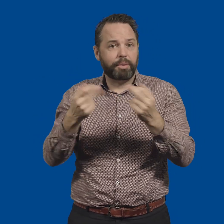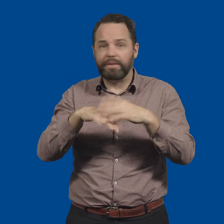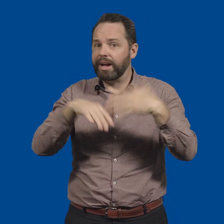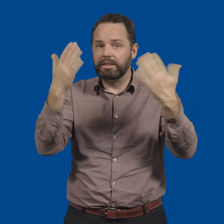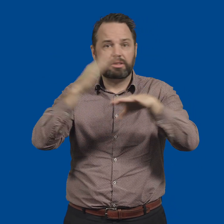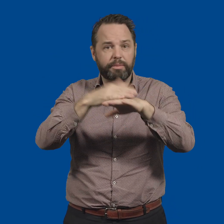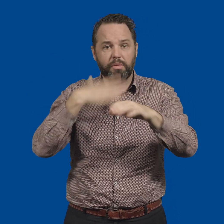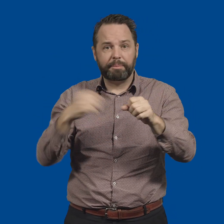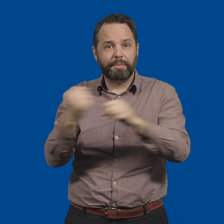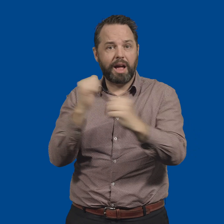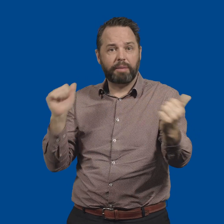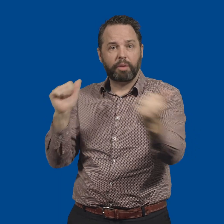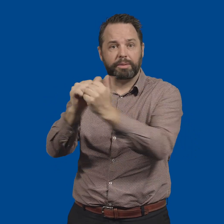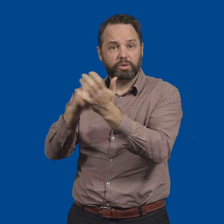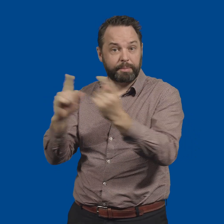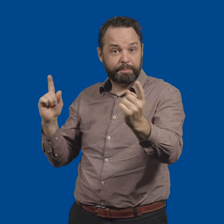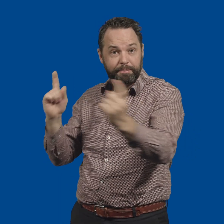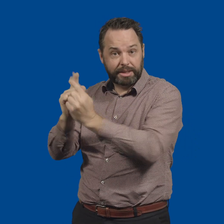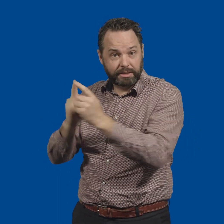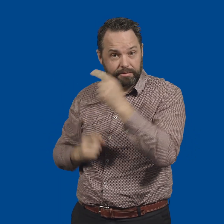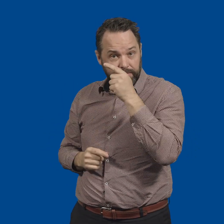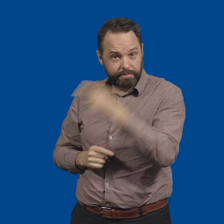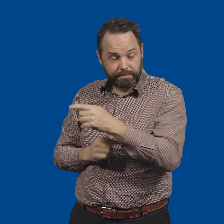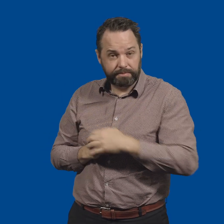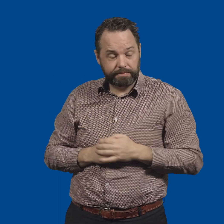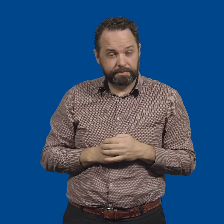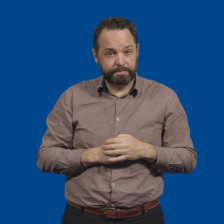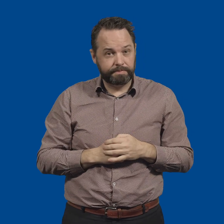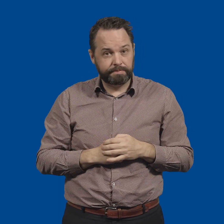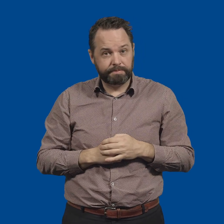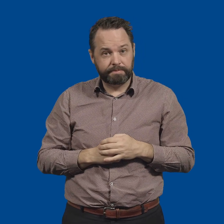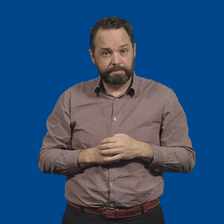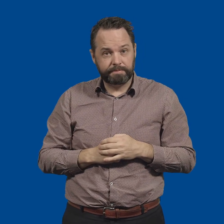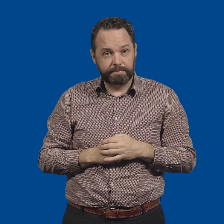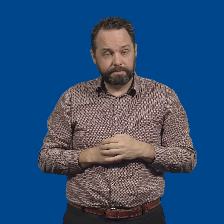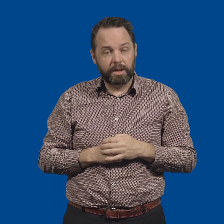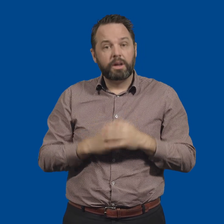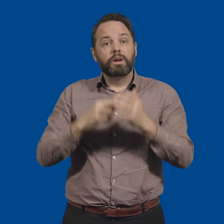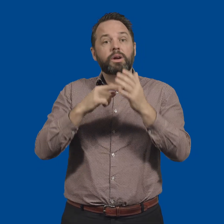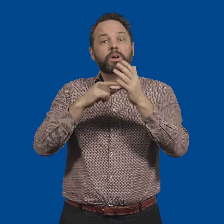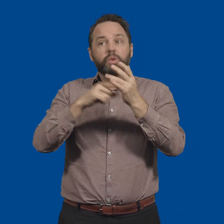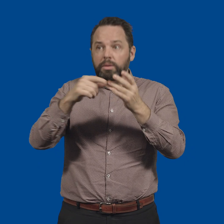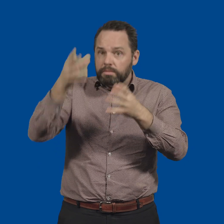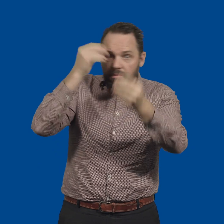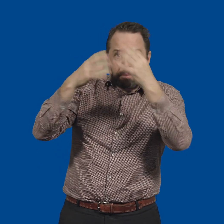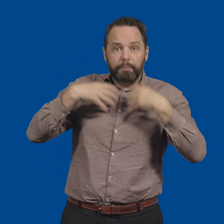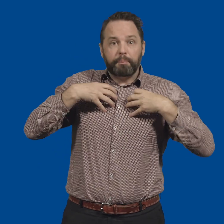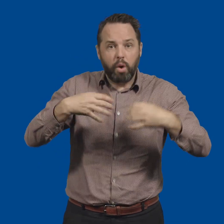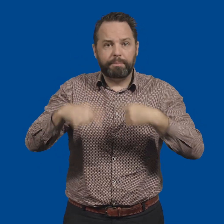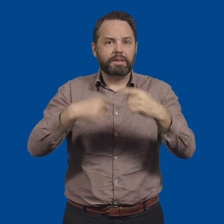available should you wish to make an appointment to meet with the agency. To learn more about Expression Australia, please